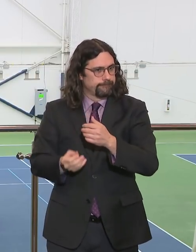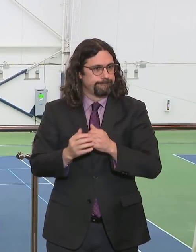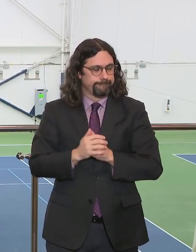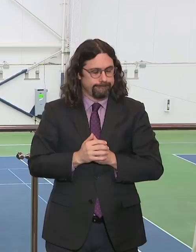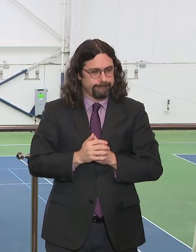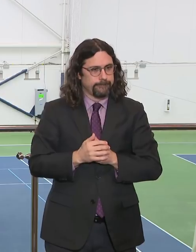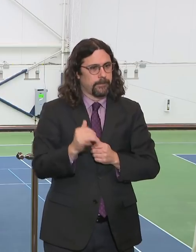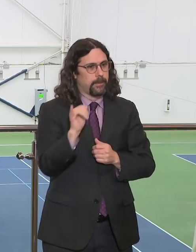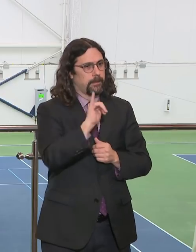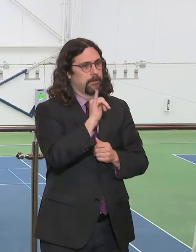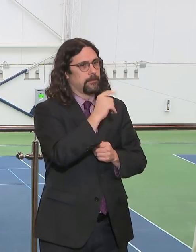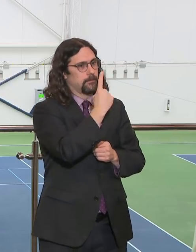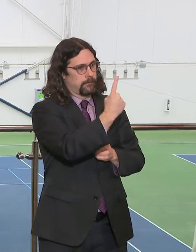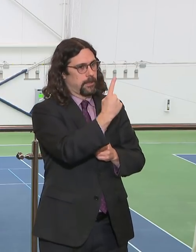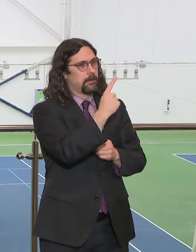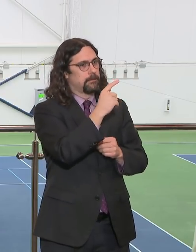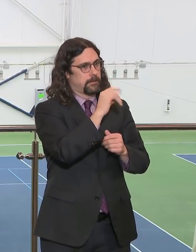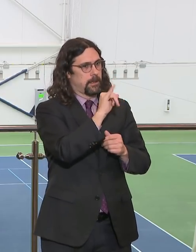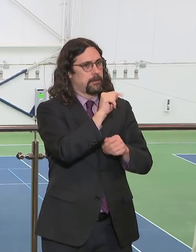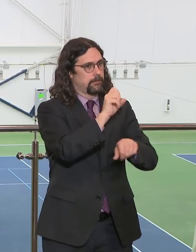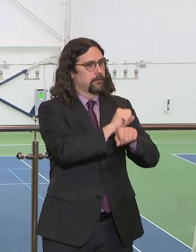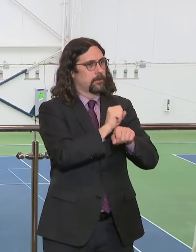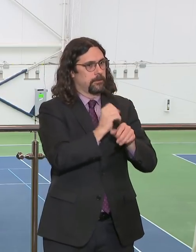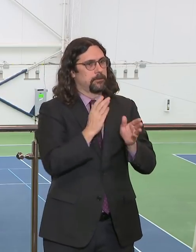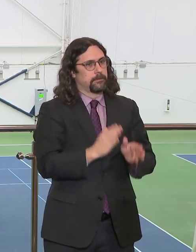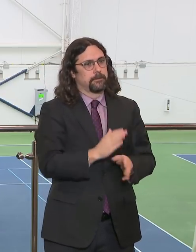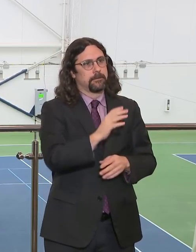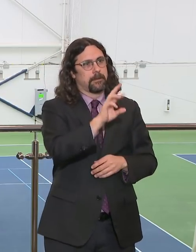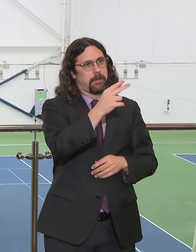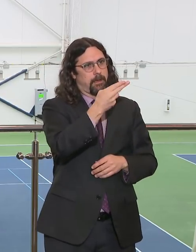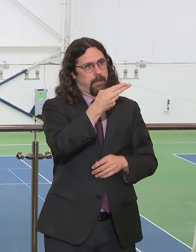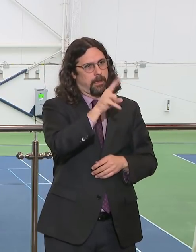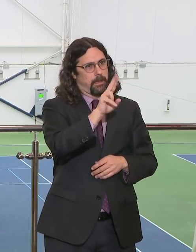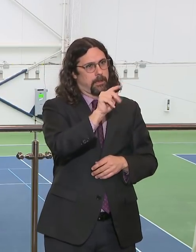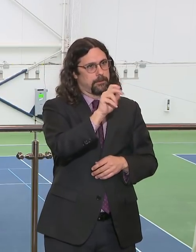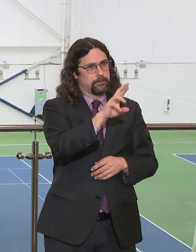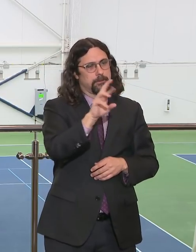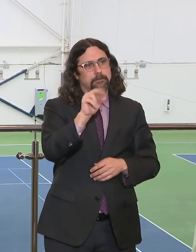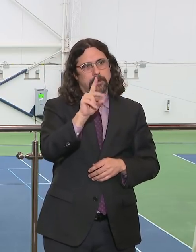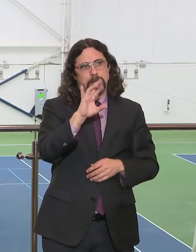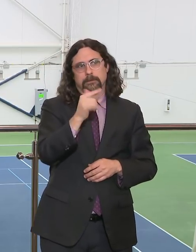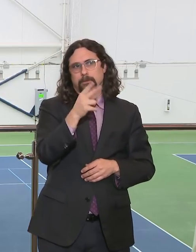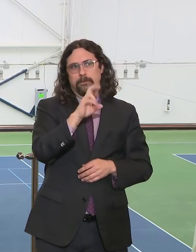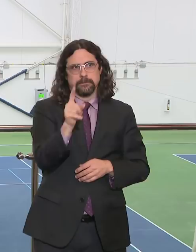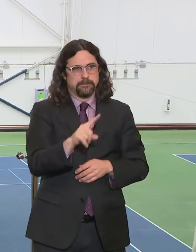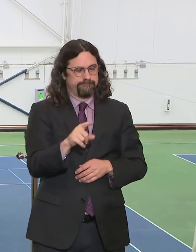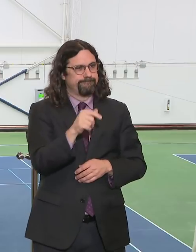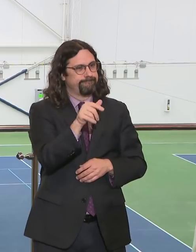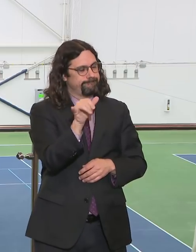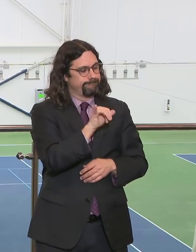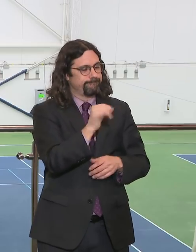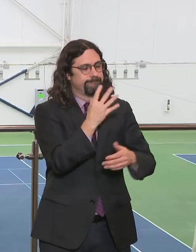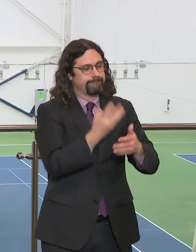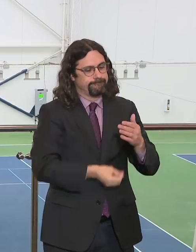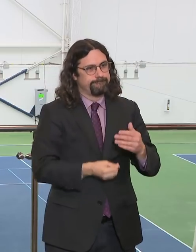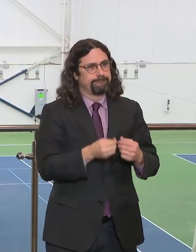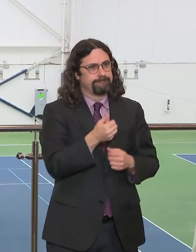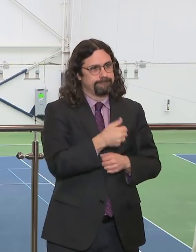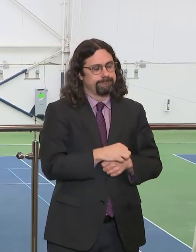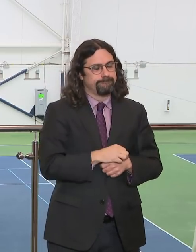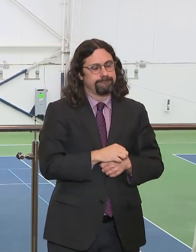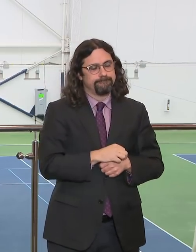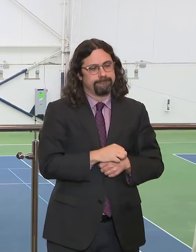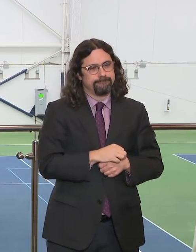long-time officer of 20 years as a member of our correction team. And we're